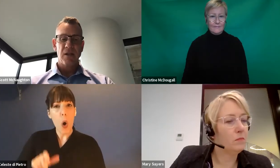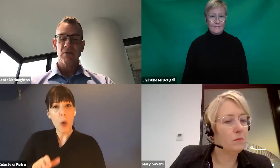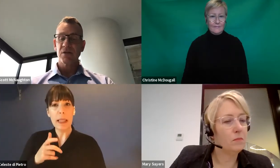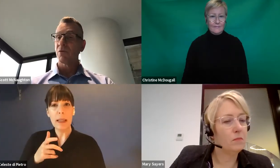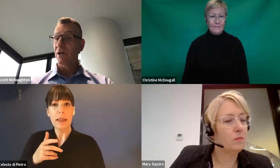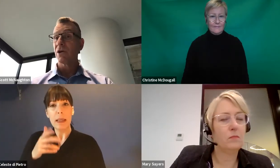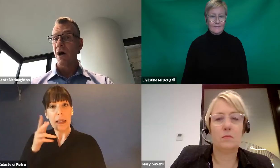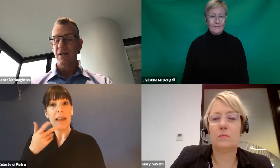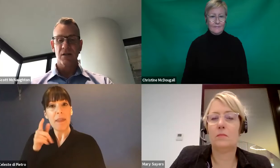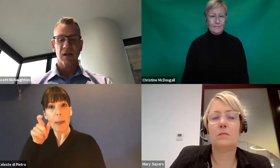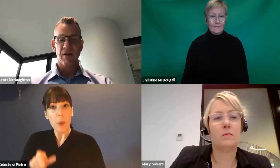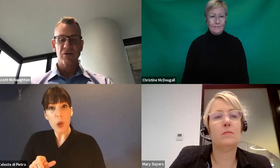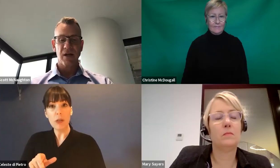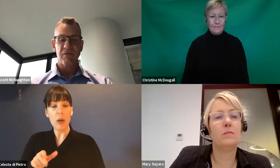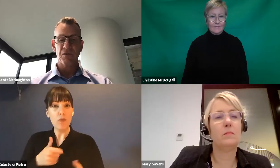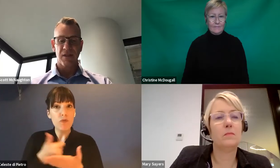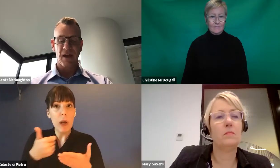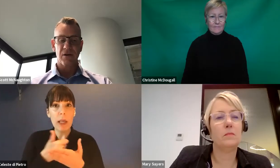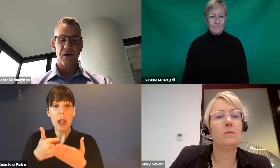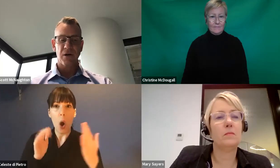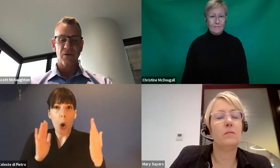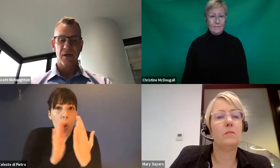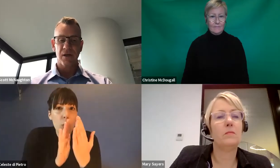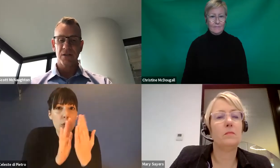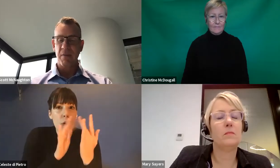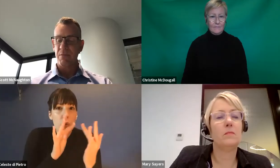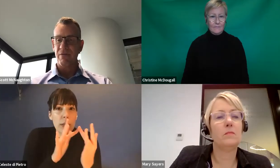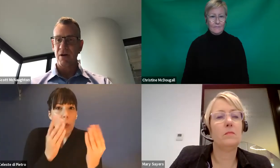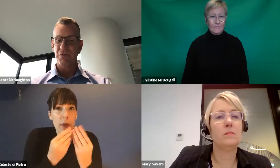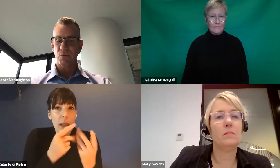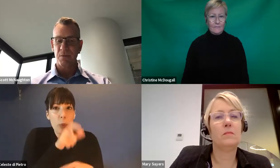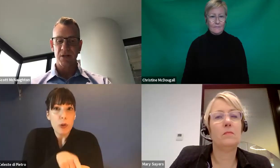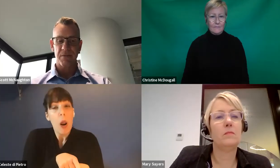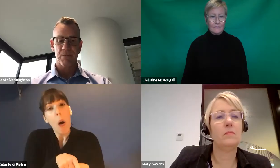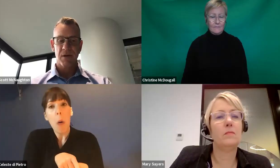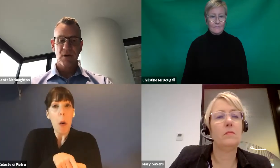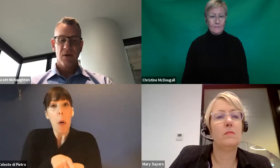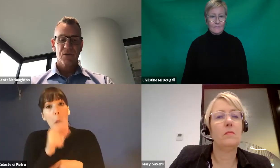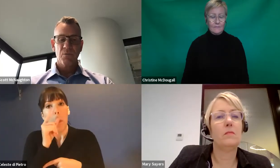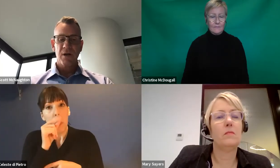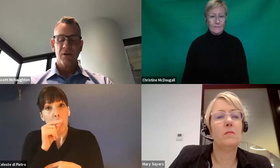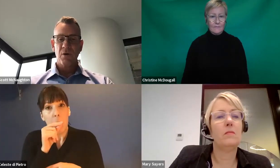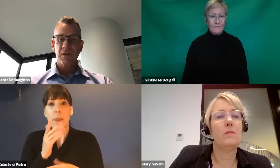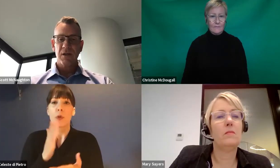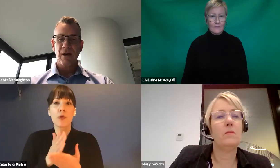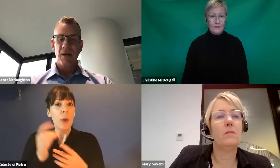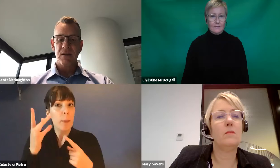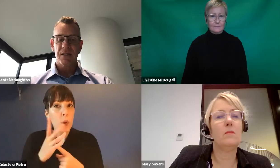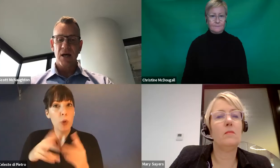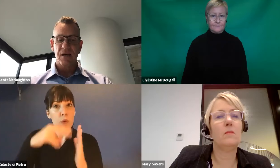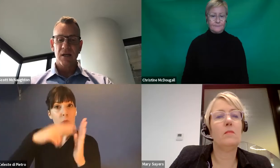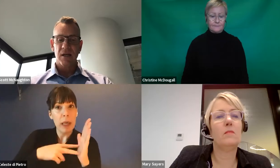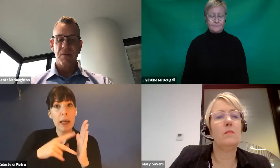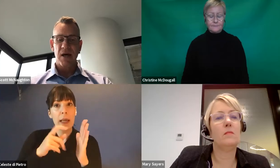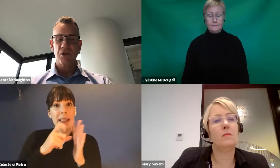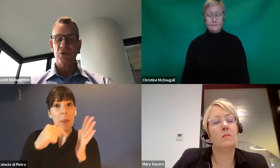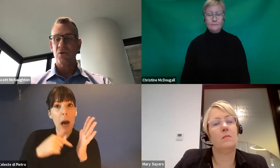And there's some really good guidance, I'd encourage you to have a look at that on the Department of Health's website. So what the government has